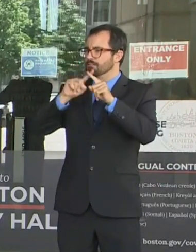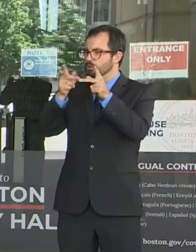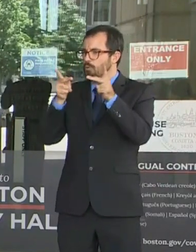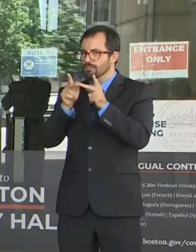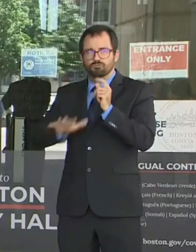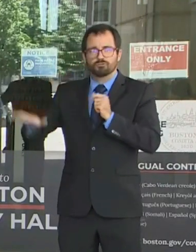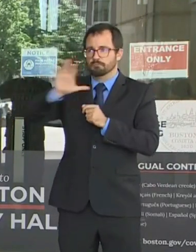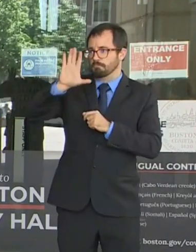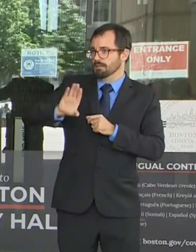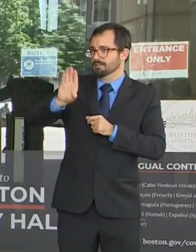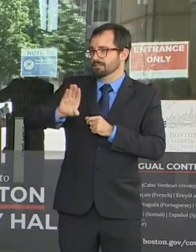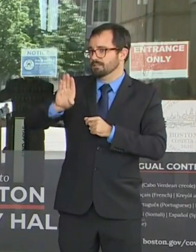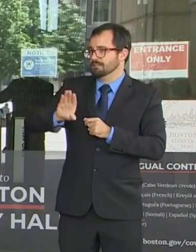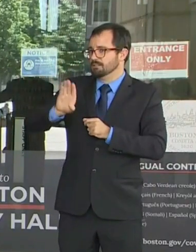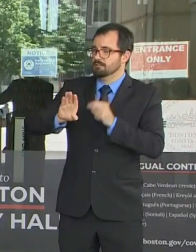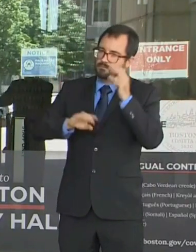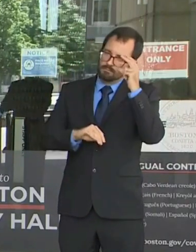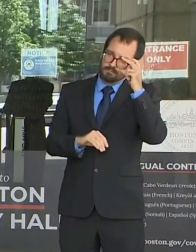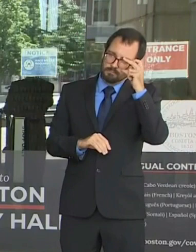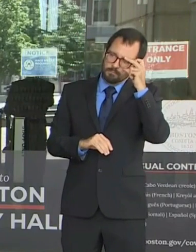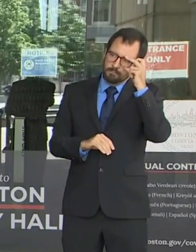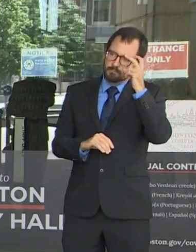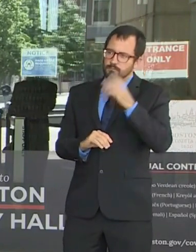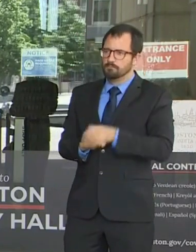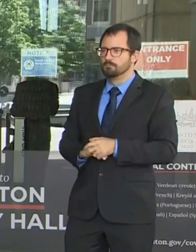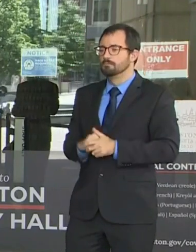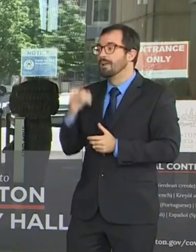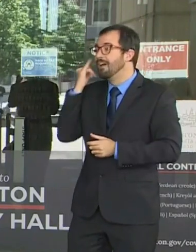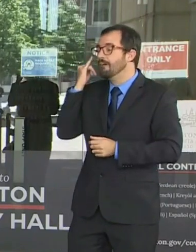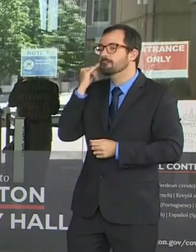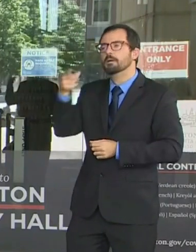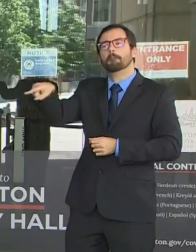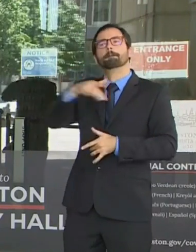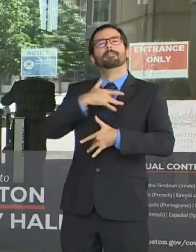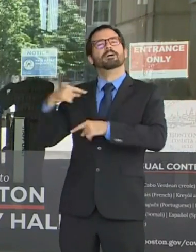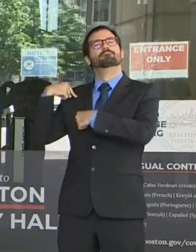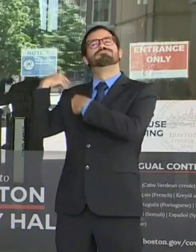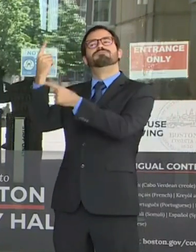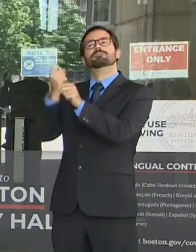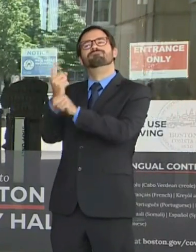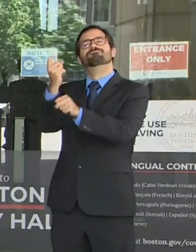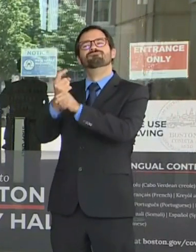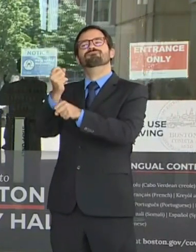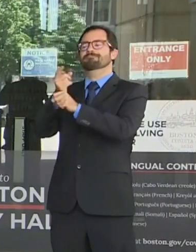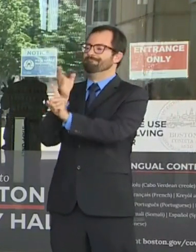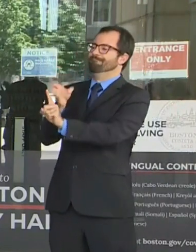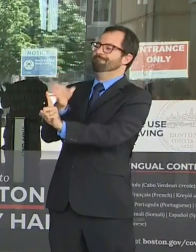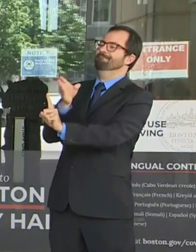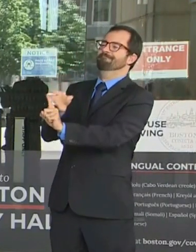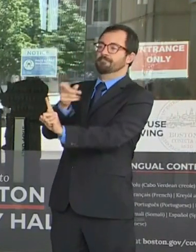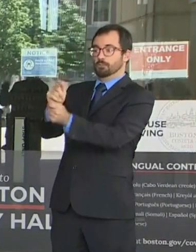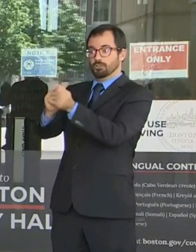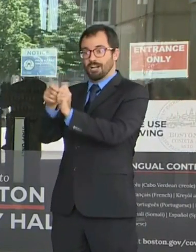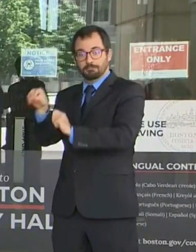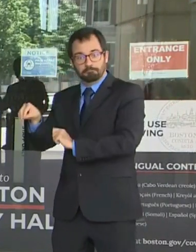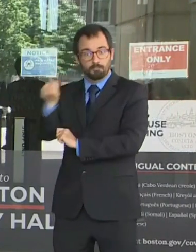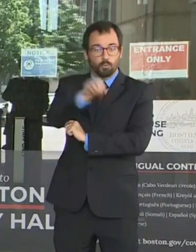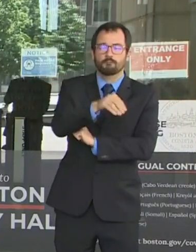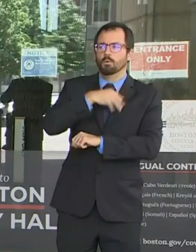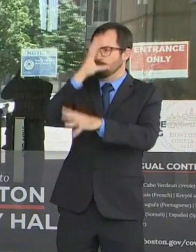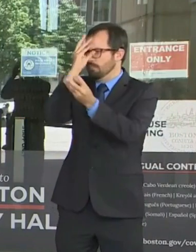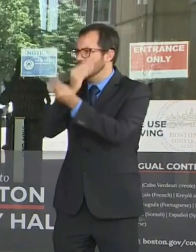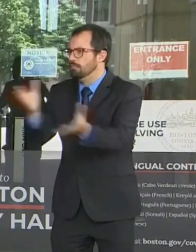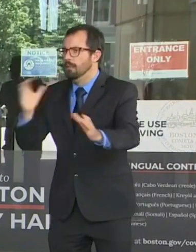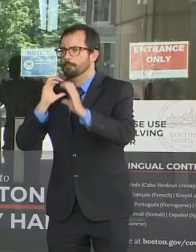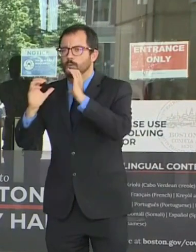your polling location has been changed. If you didn't receive a letter, your polling location has not been changed. We're notifying registered voters if they've been impacted